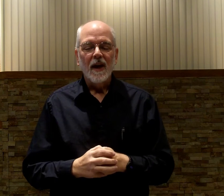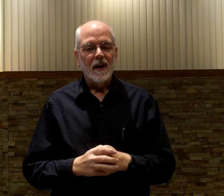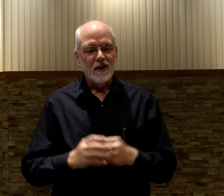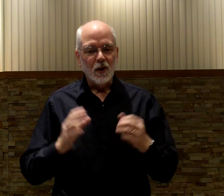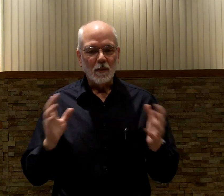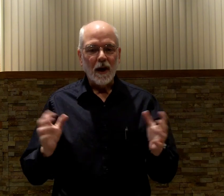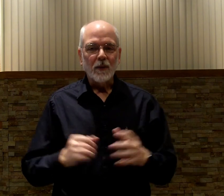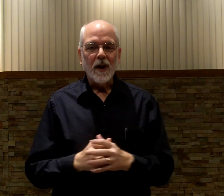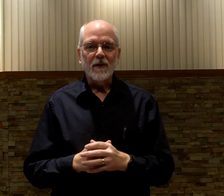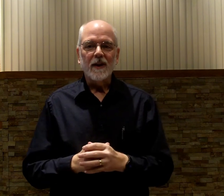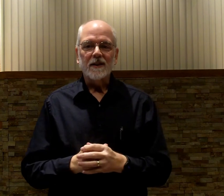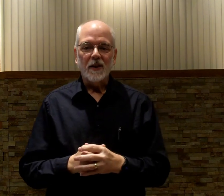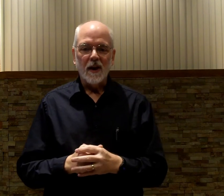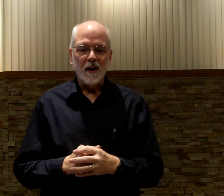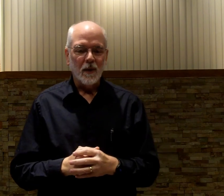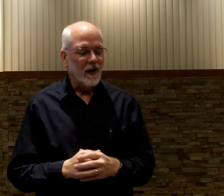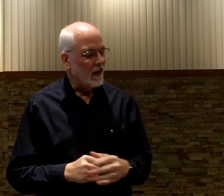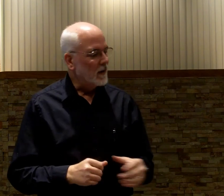So you're probably ready for this so here we go.